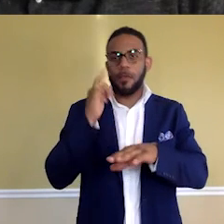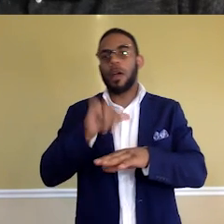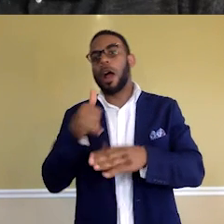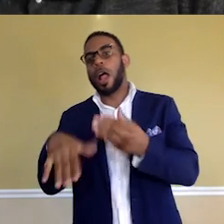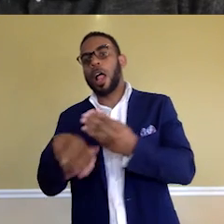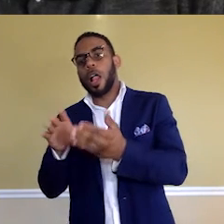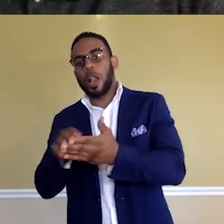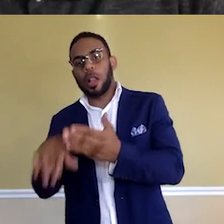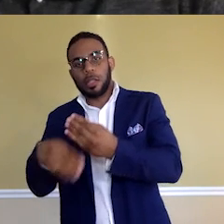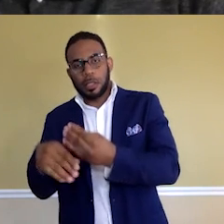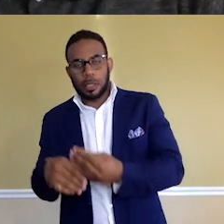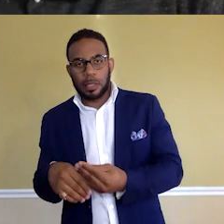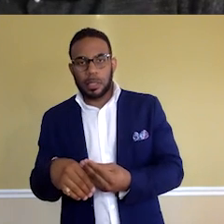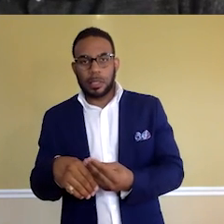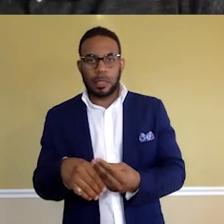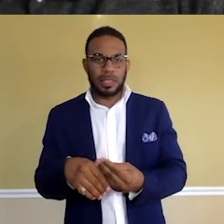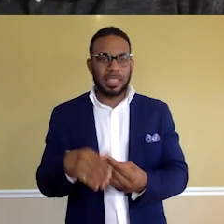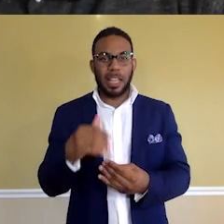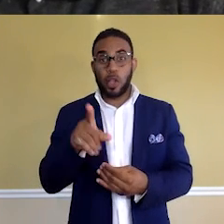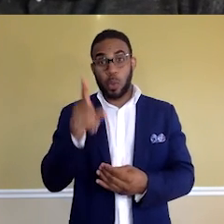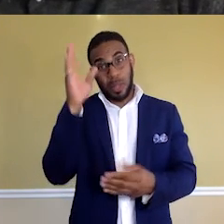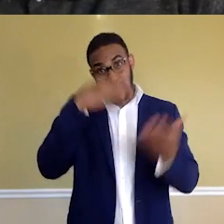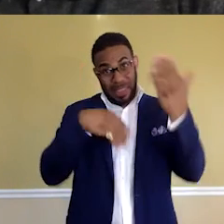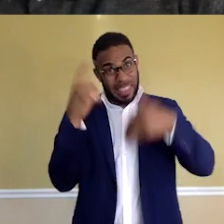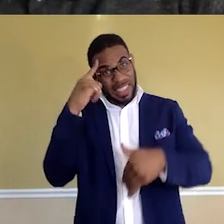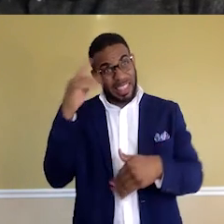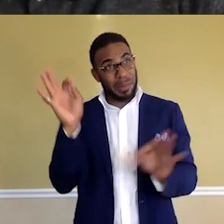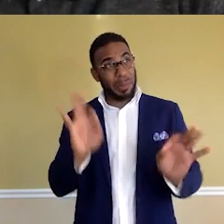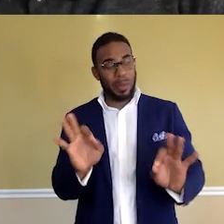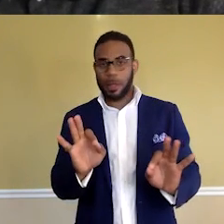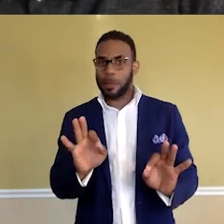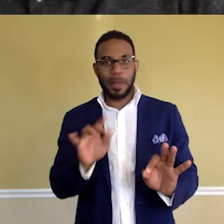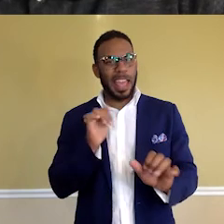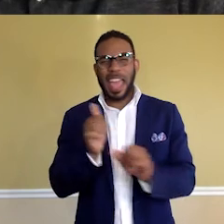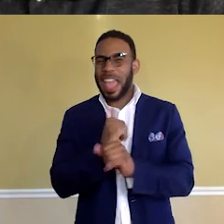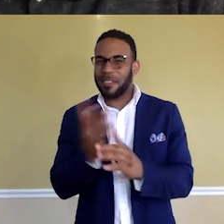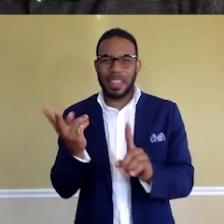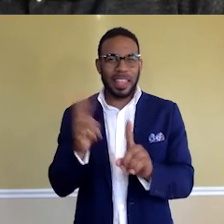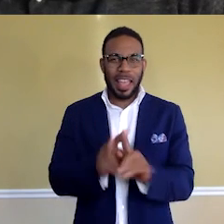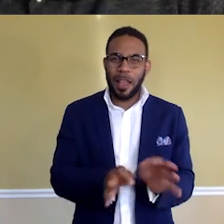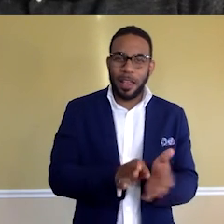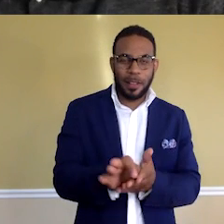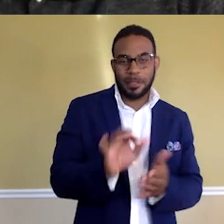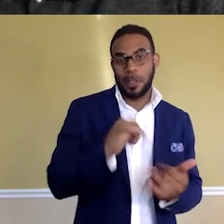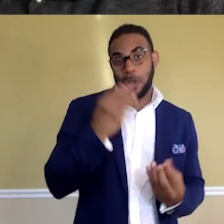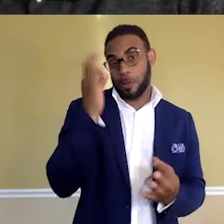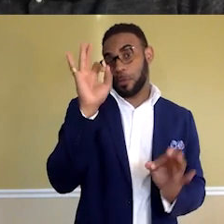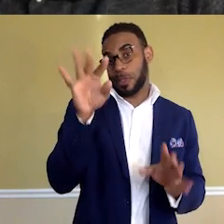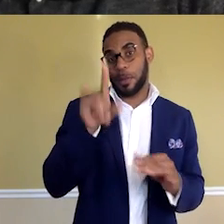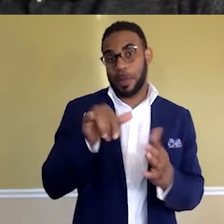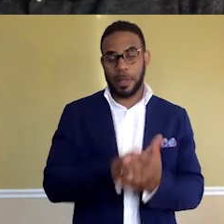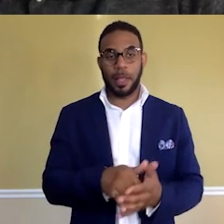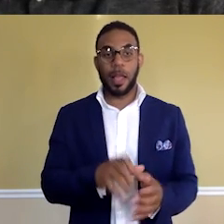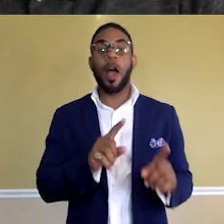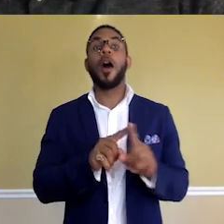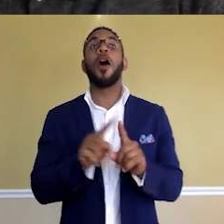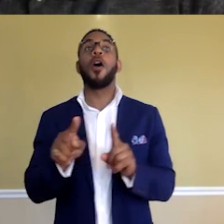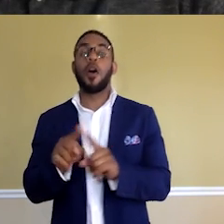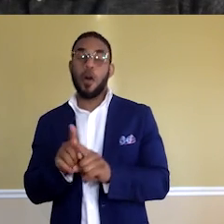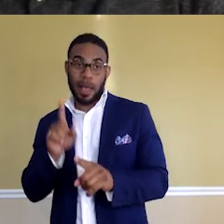So although they might look insignificant, but if it's part of the process, practice it. That's just what I would want to say about that. And also, I think I said three